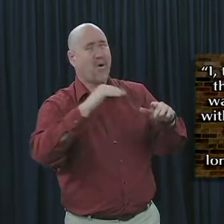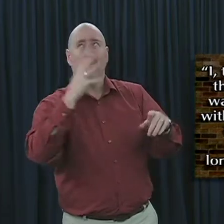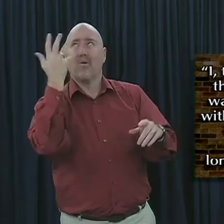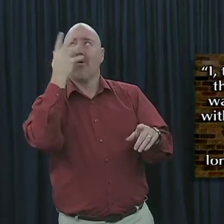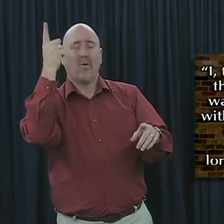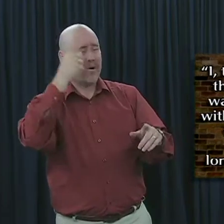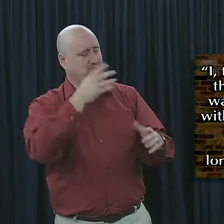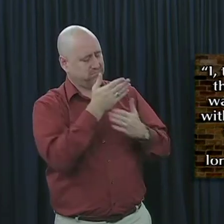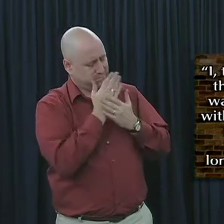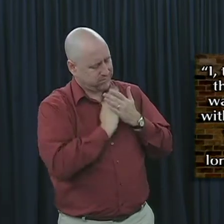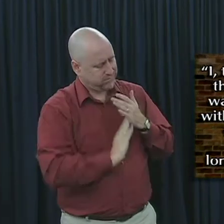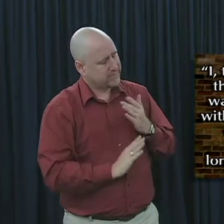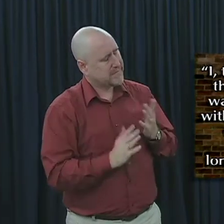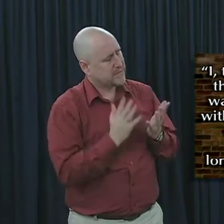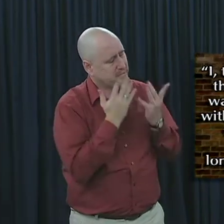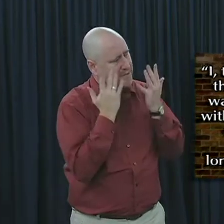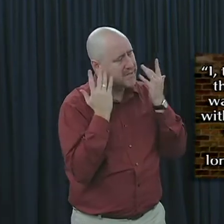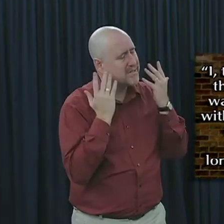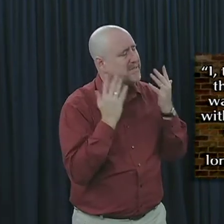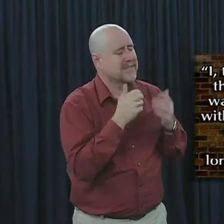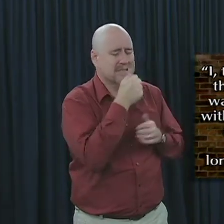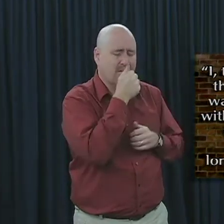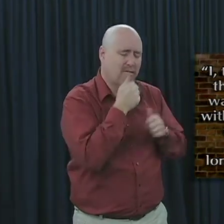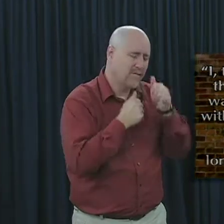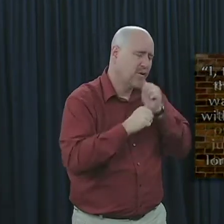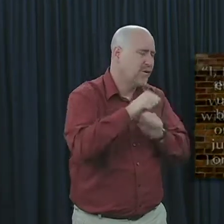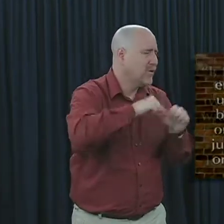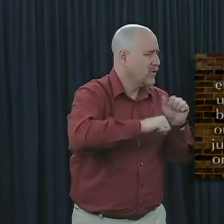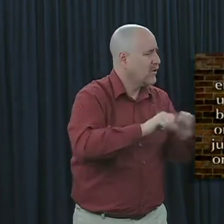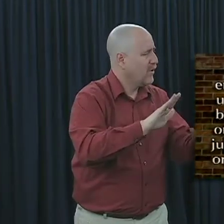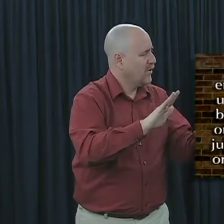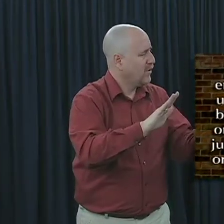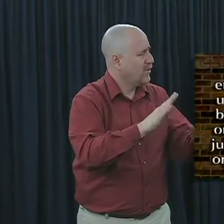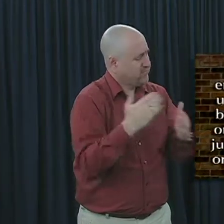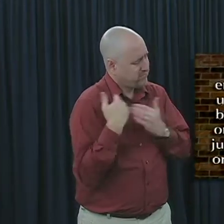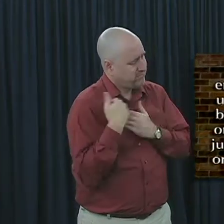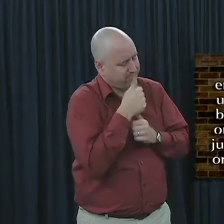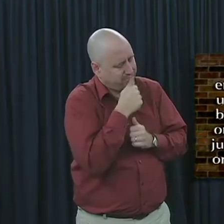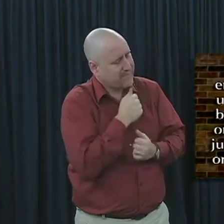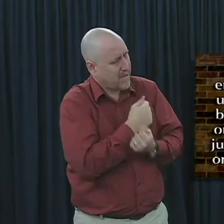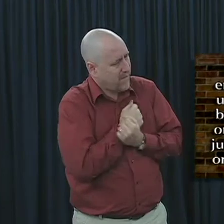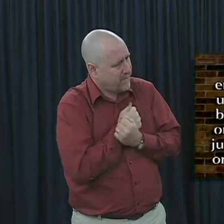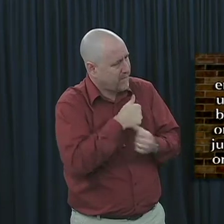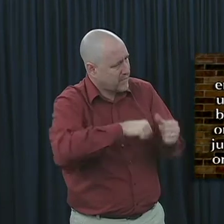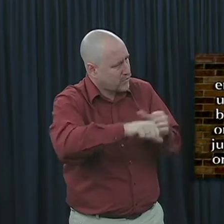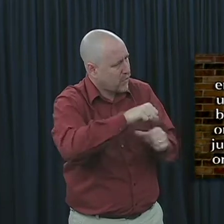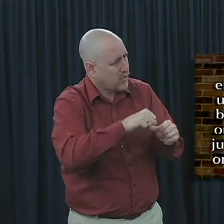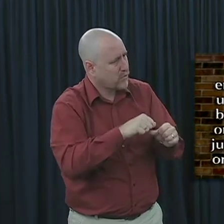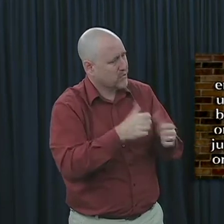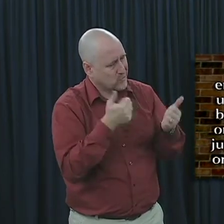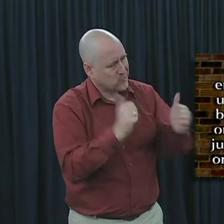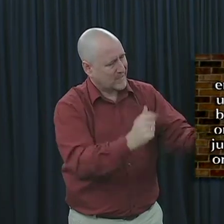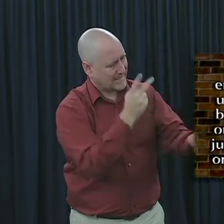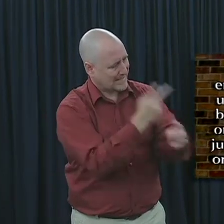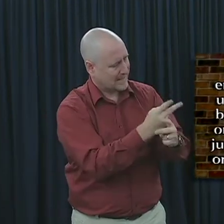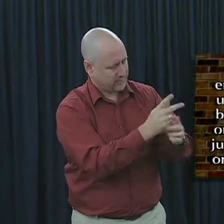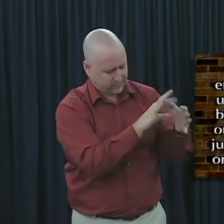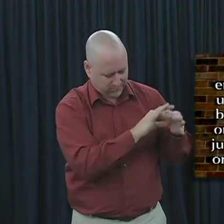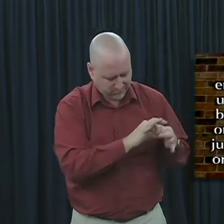all lowliness and gentleness, with long-suffering, bearing with one another in love, endeavoring to keep the unity